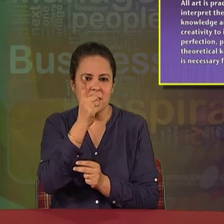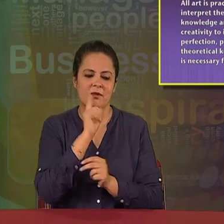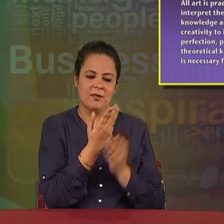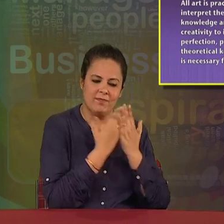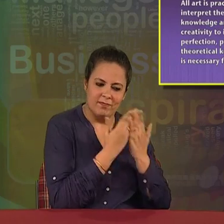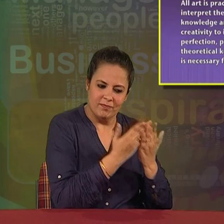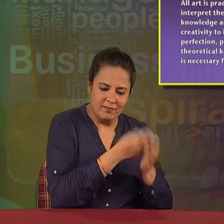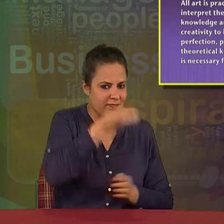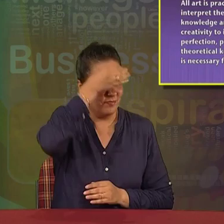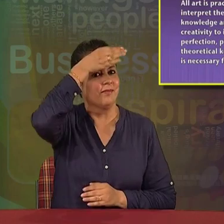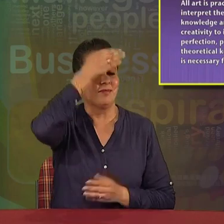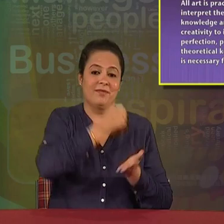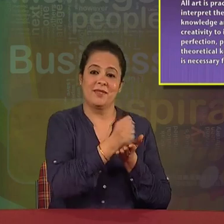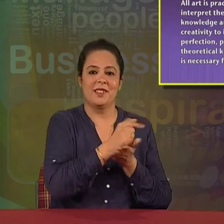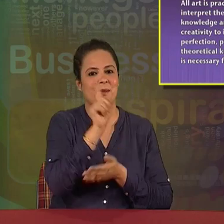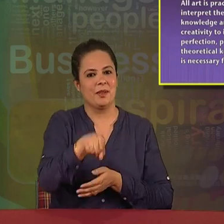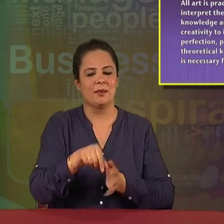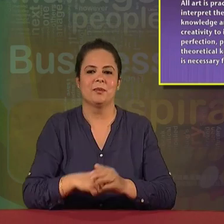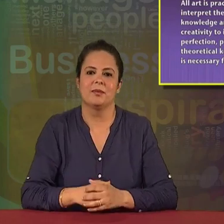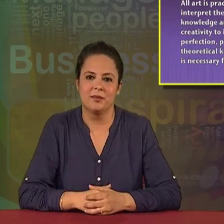knowledge is necessary for an artist.